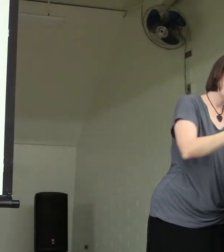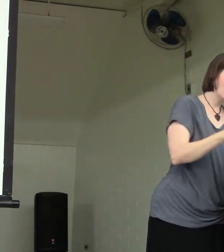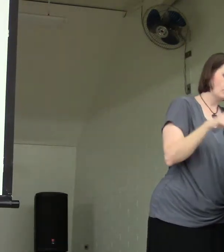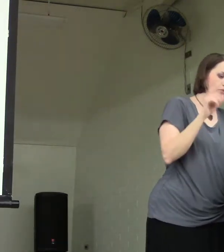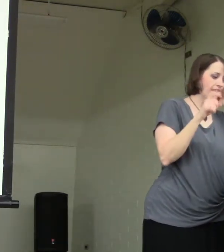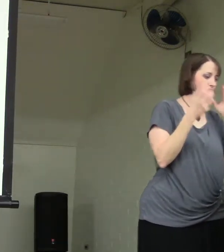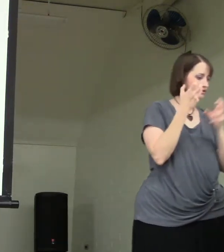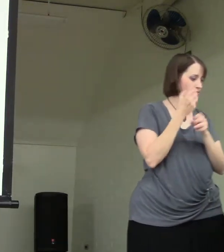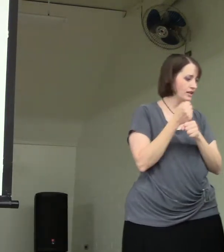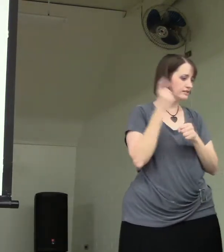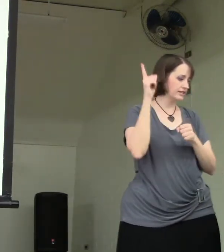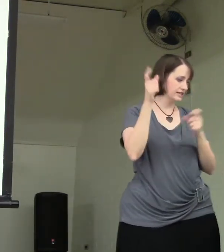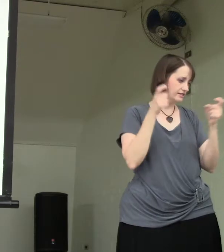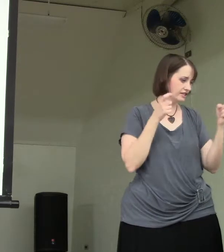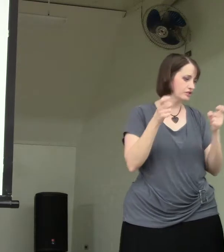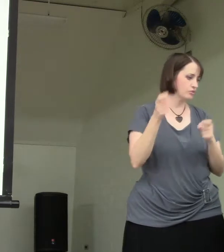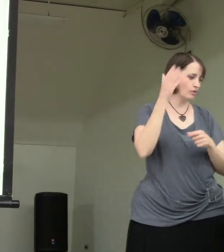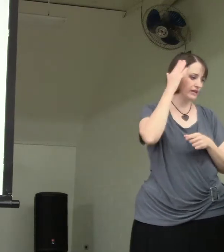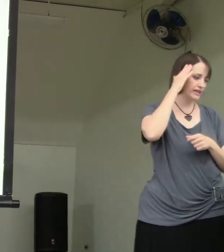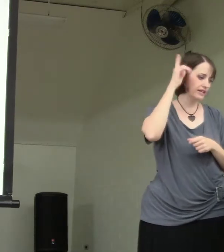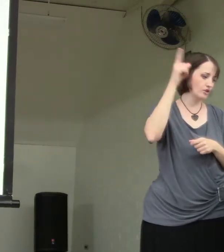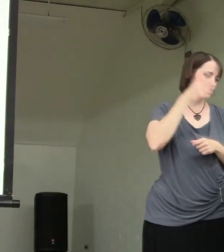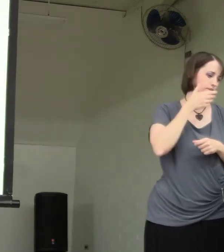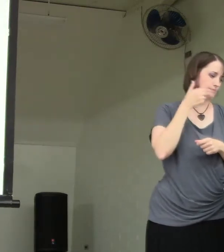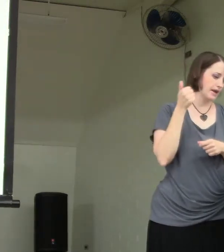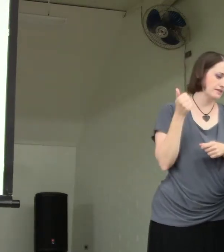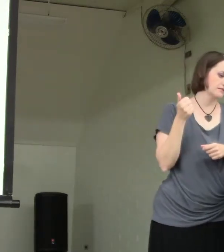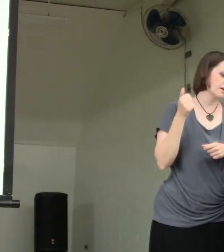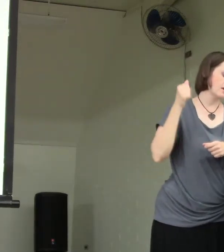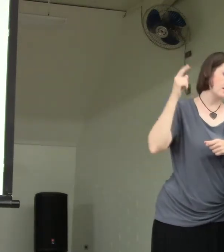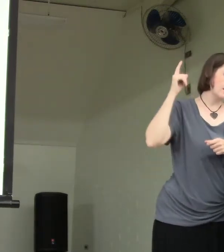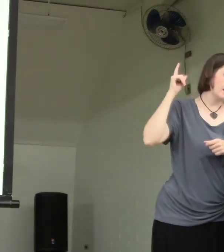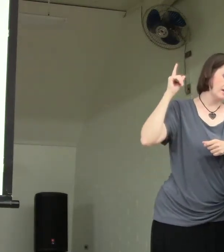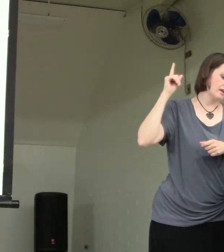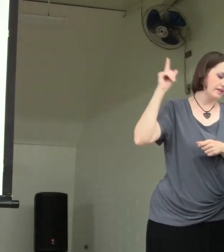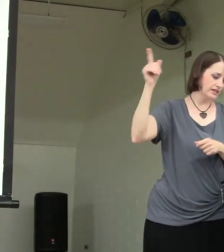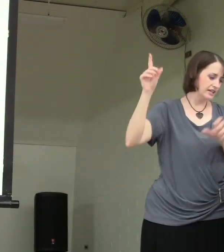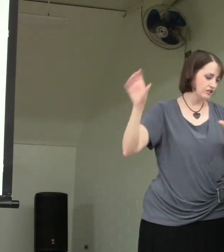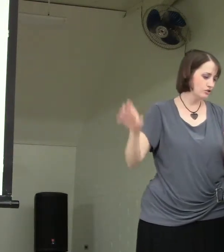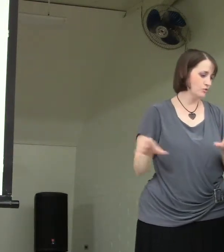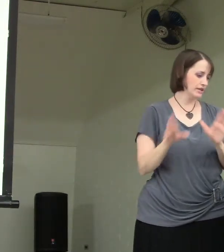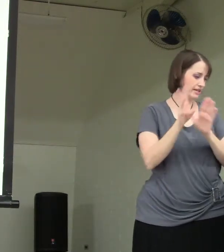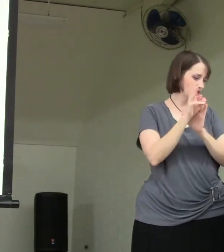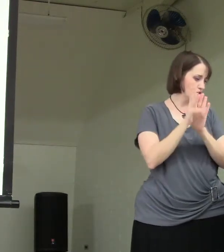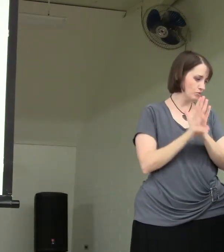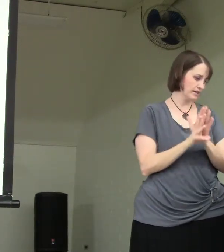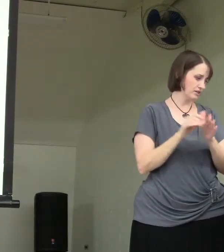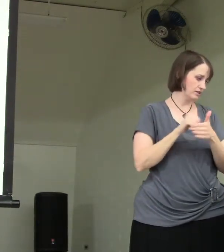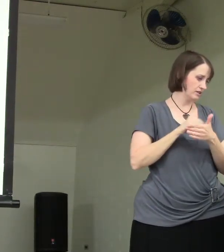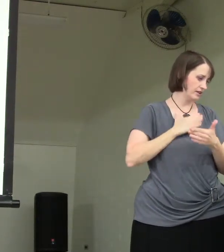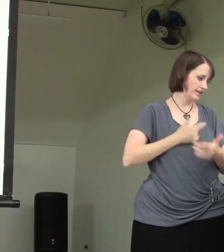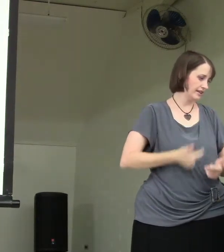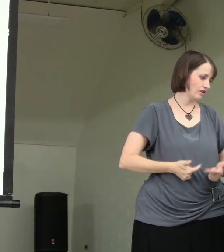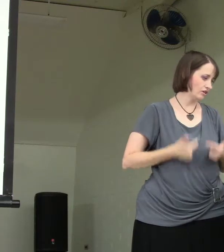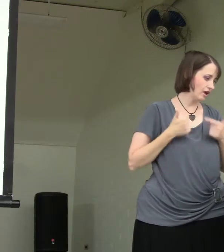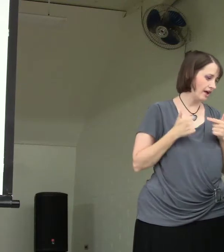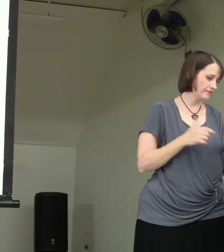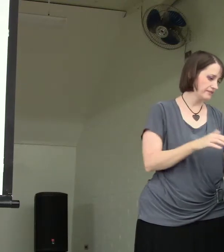We have to trust that he's in control, that he knows what's best, that he's doing his will in our lives.